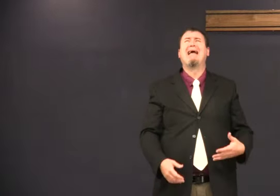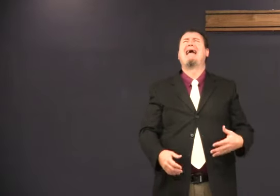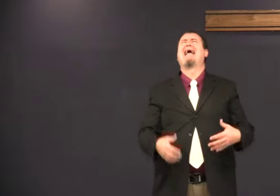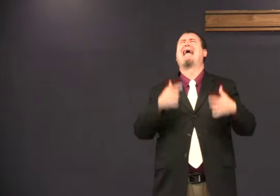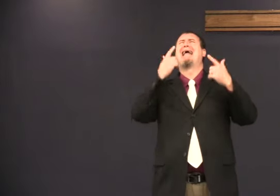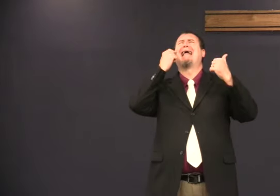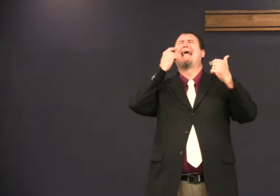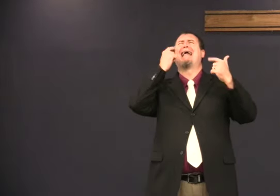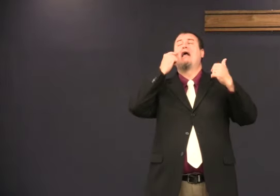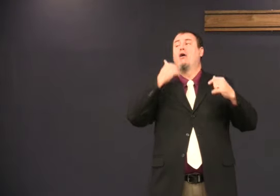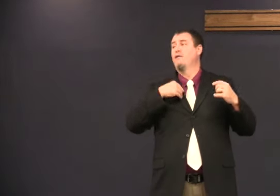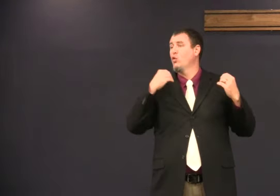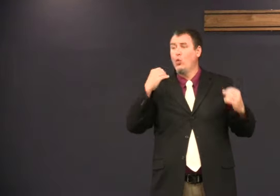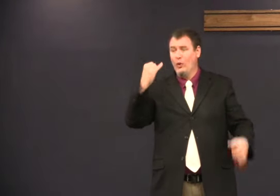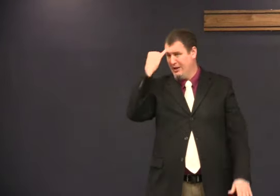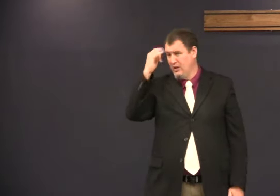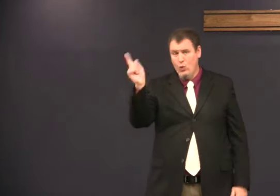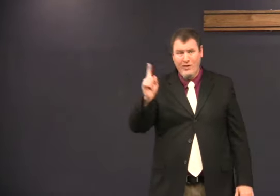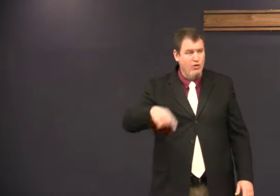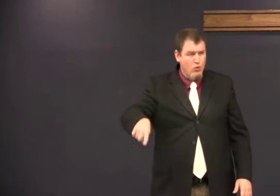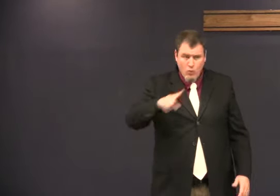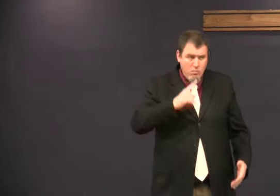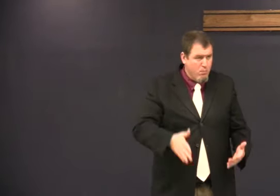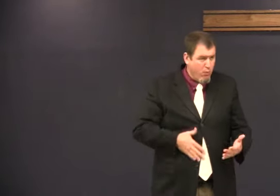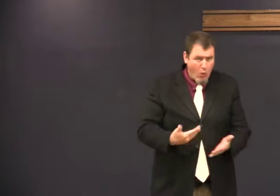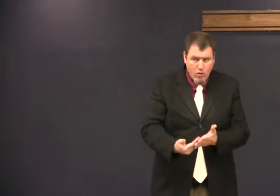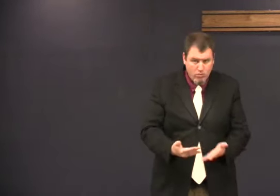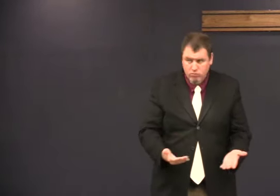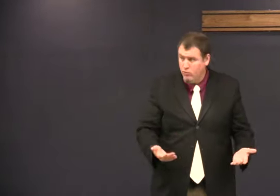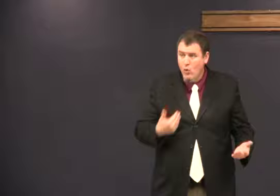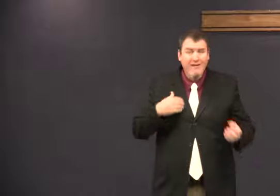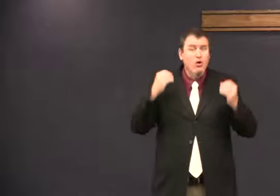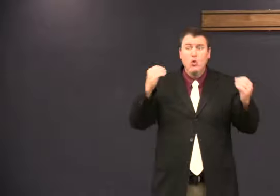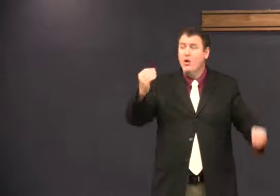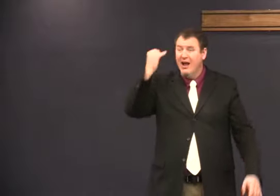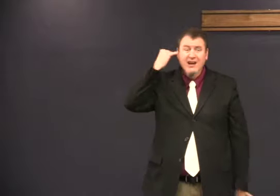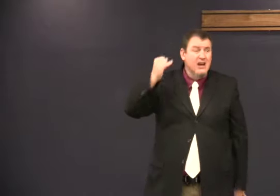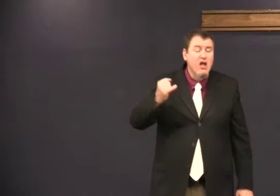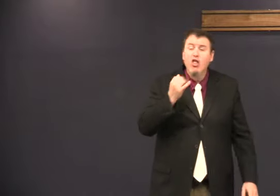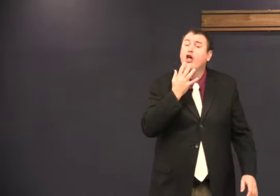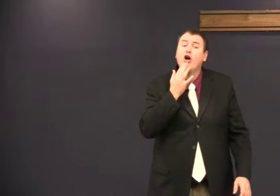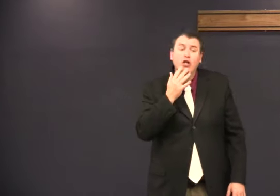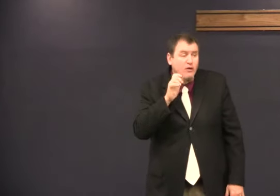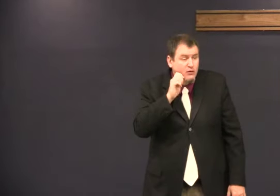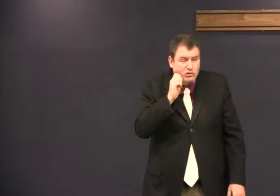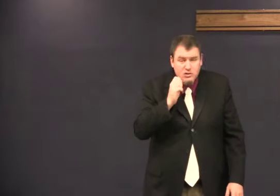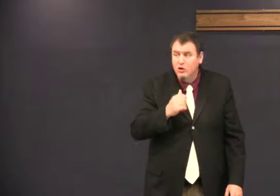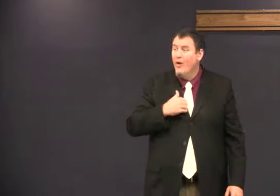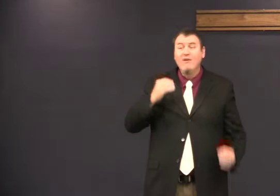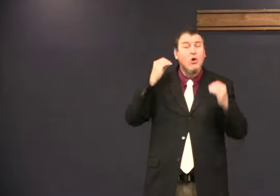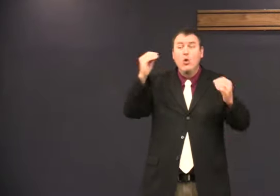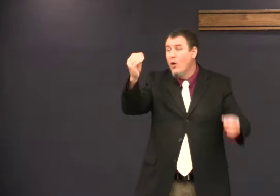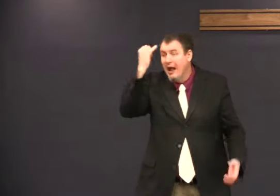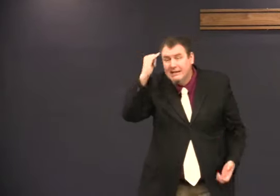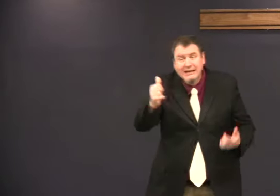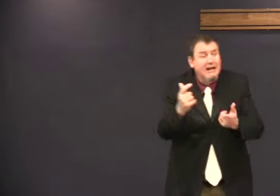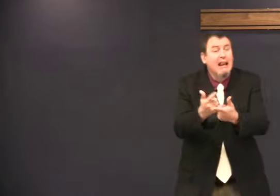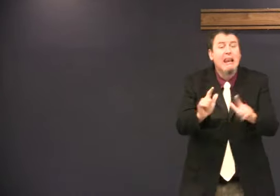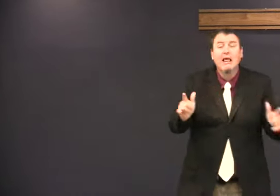You were just born. You have no idea where you were going to be born. You have no idea what home your skin was going be. You